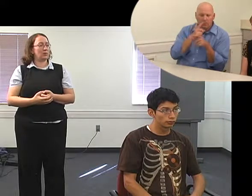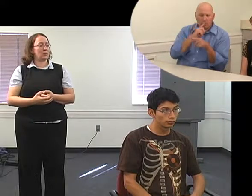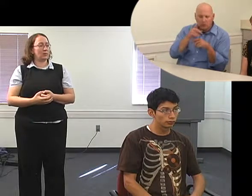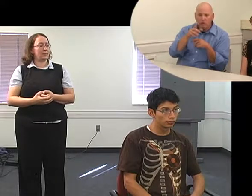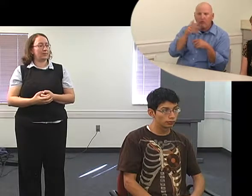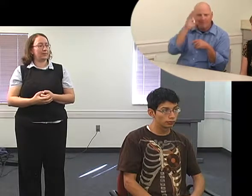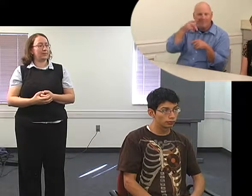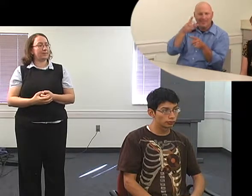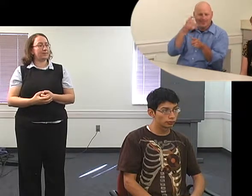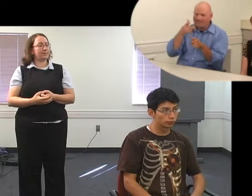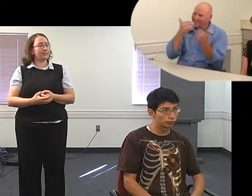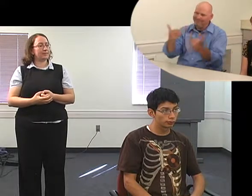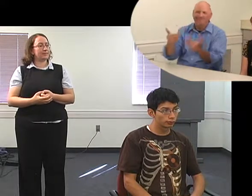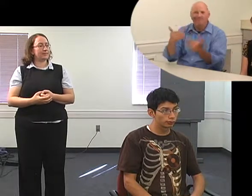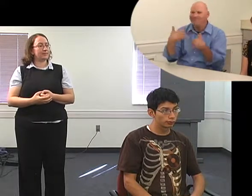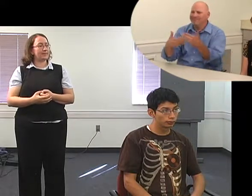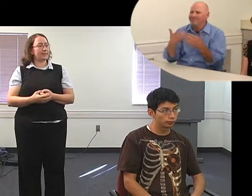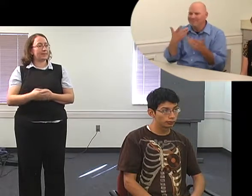Thank